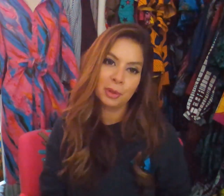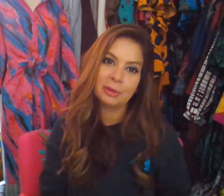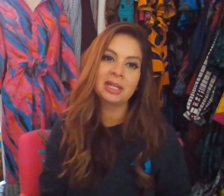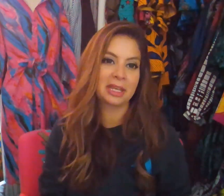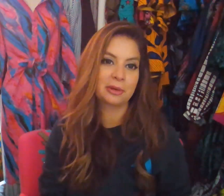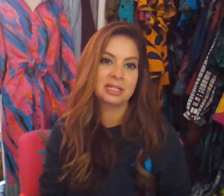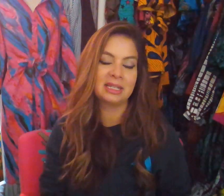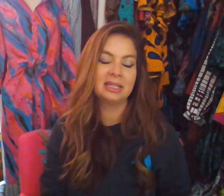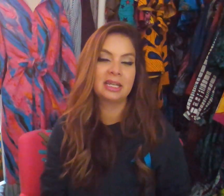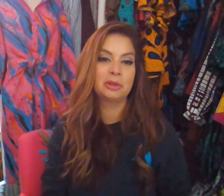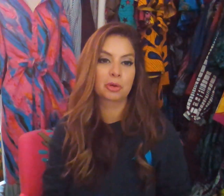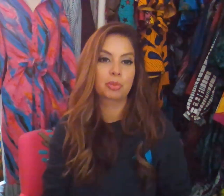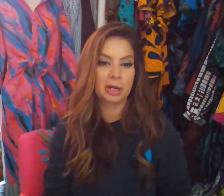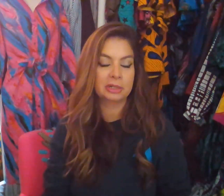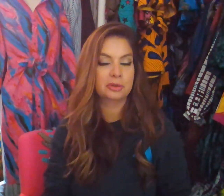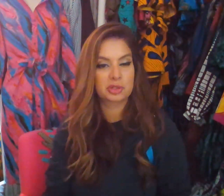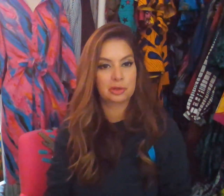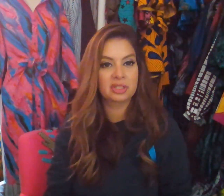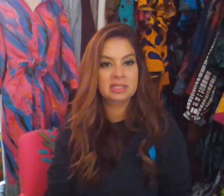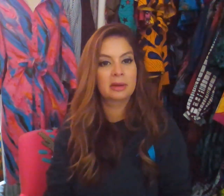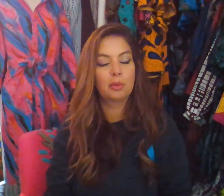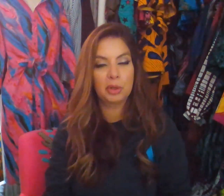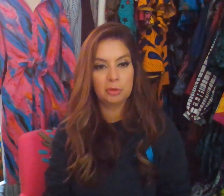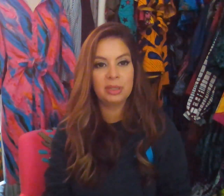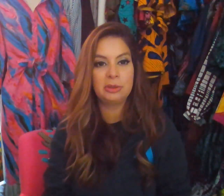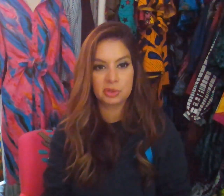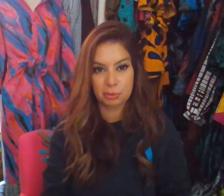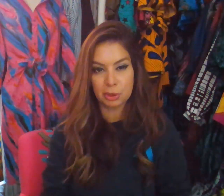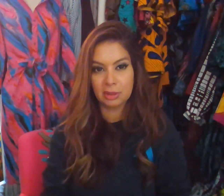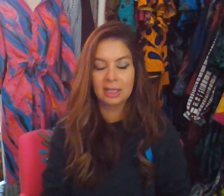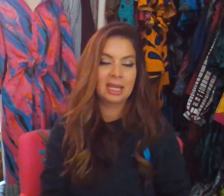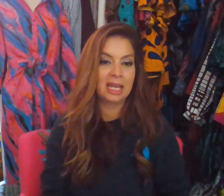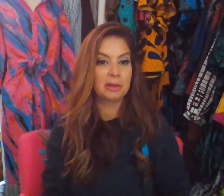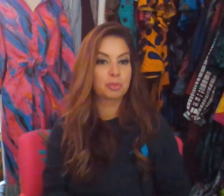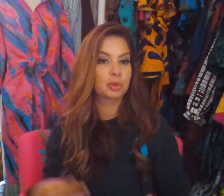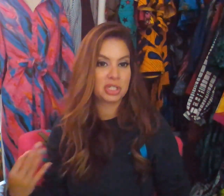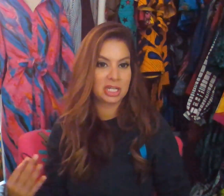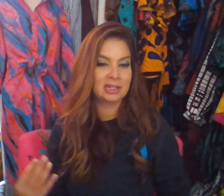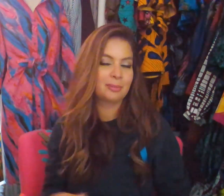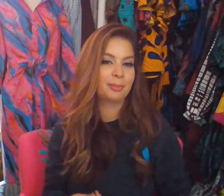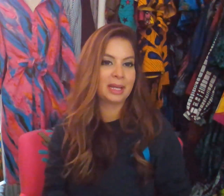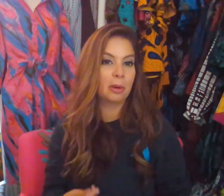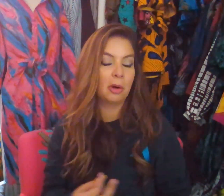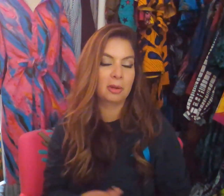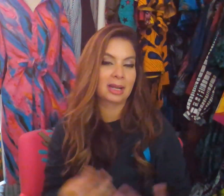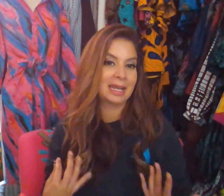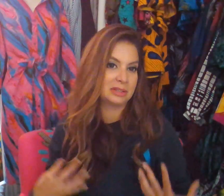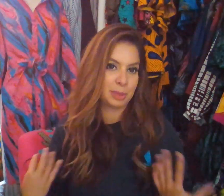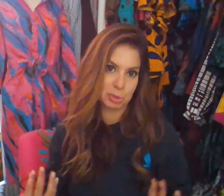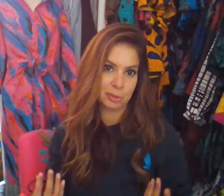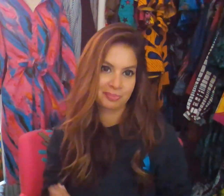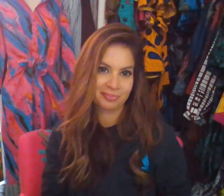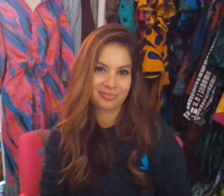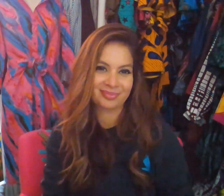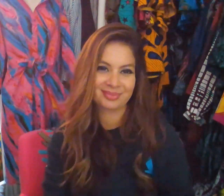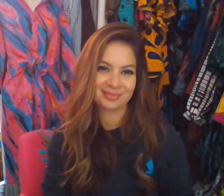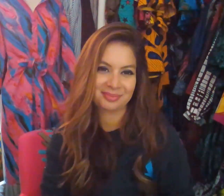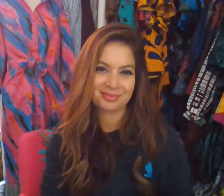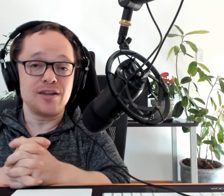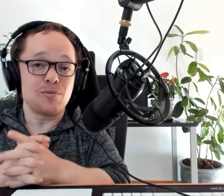only way to guarantee that your product or service will be usable and appreciated by all kinds of people. It's